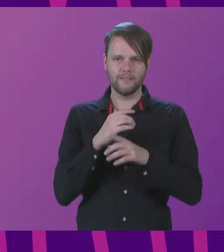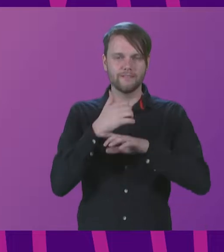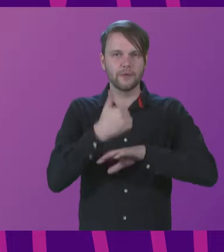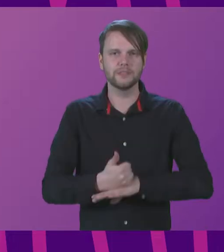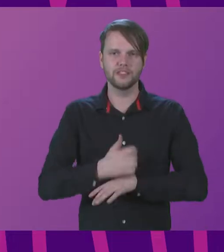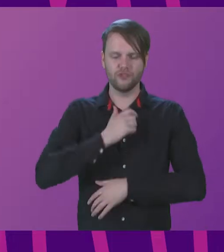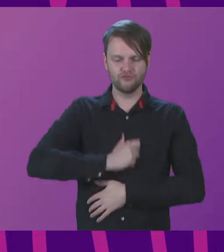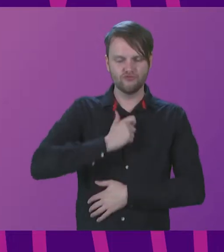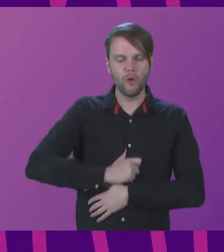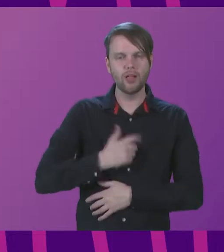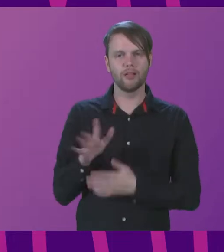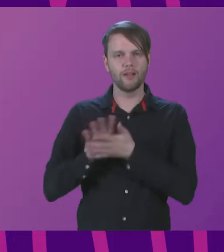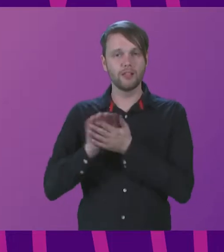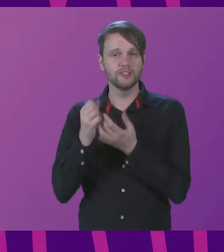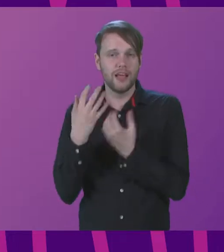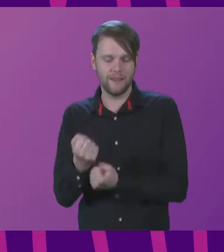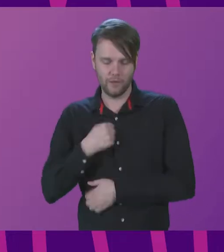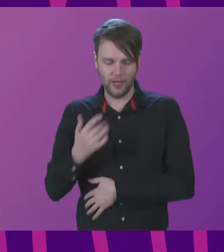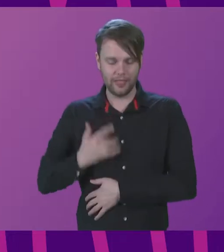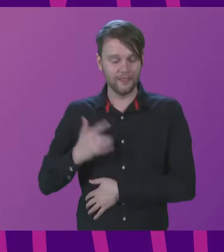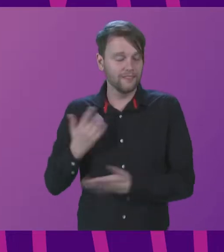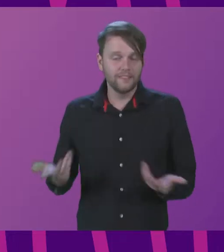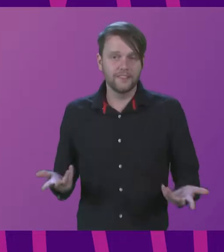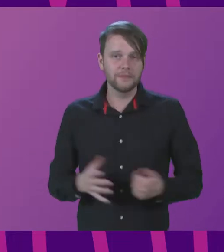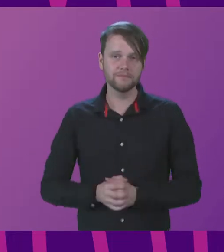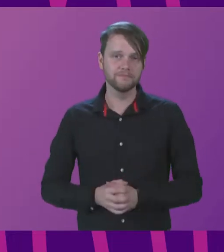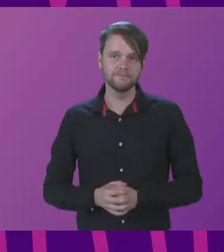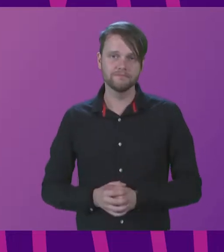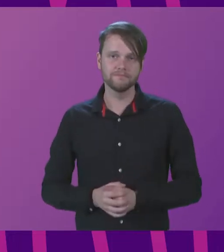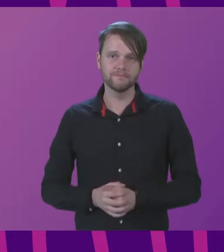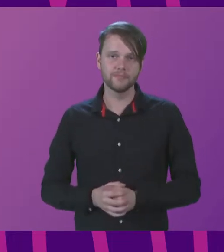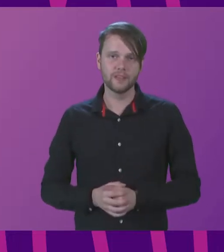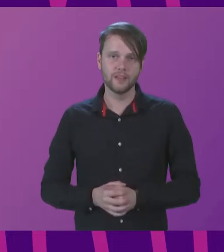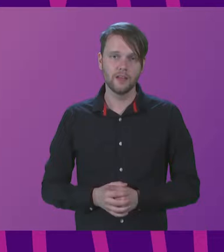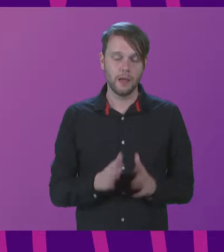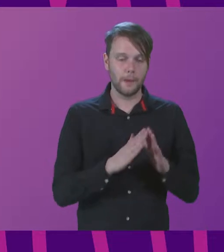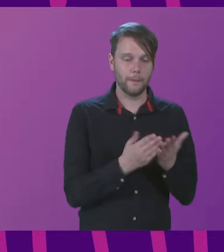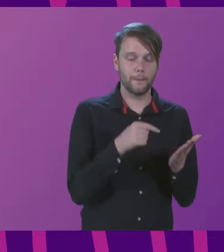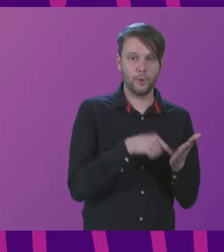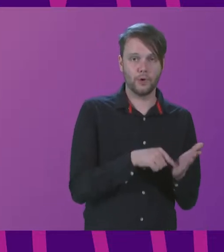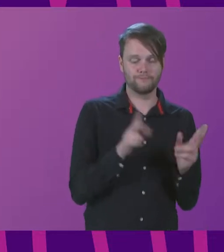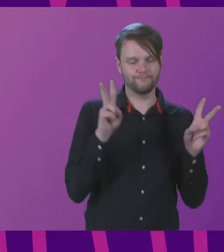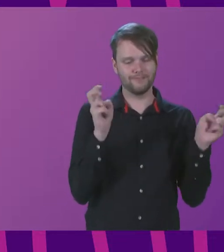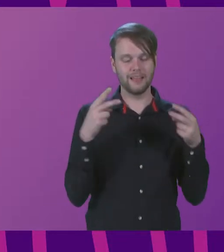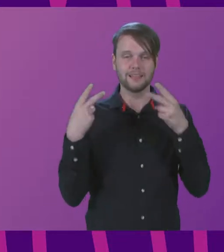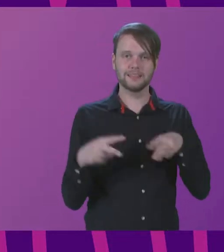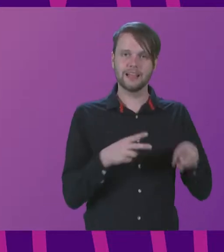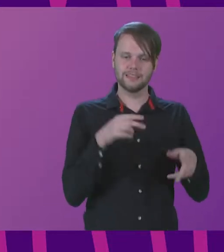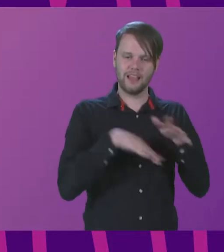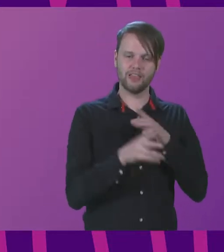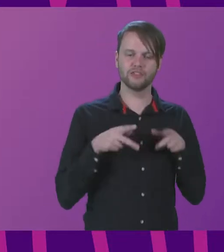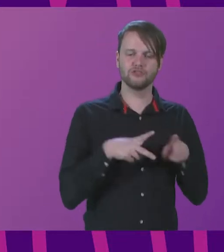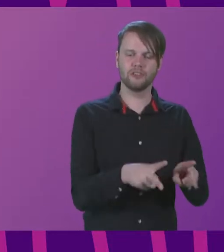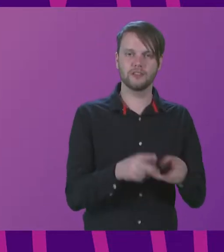role that culture plays in our lives. In her book, Dancing in the Streets, the author Barbara